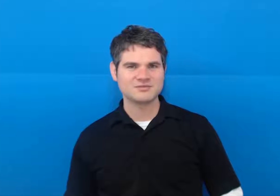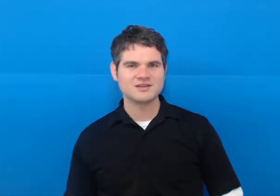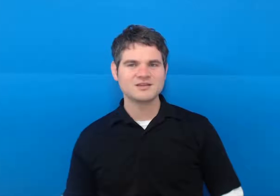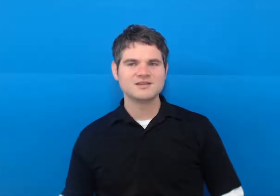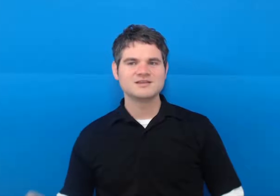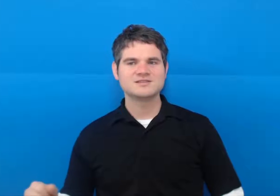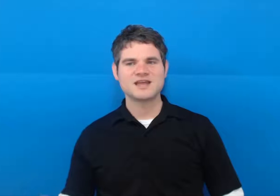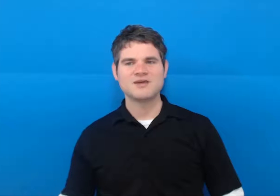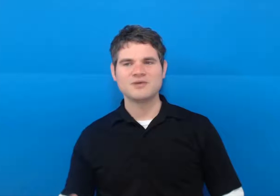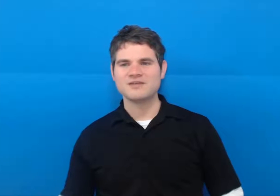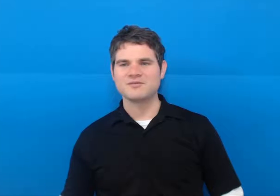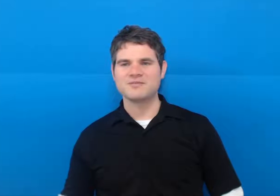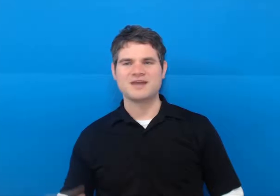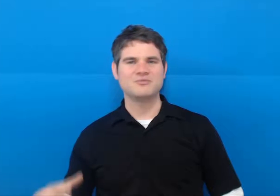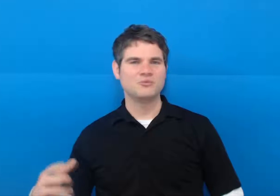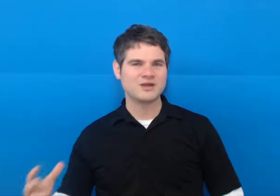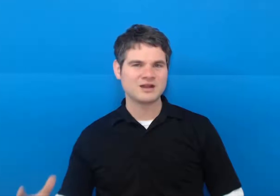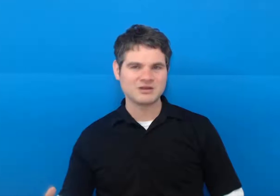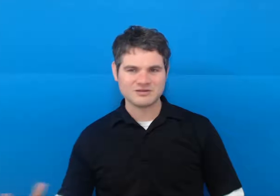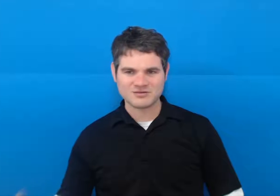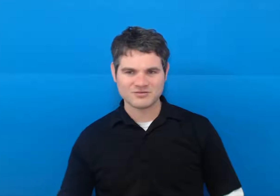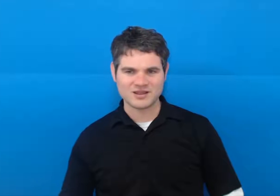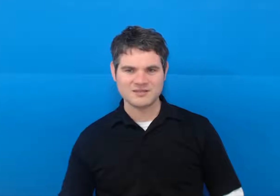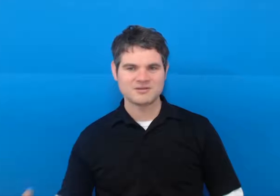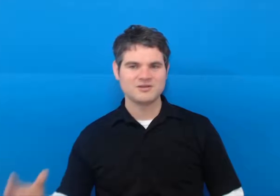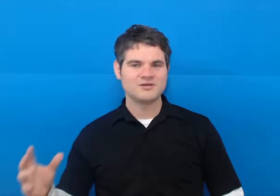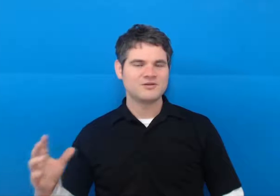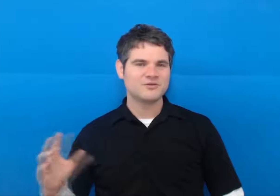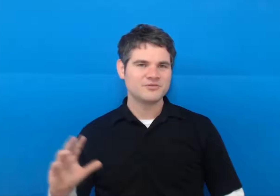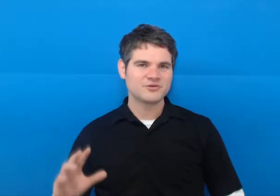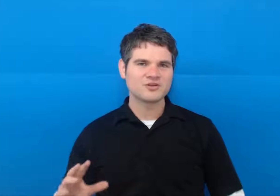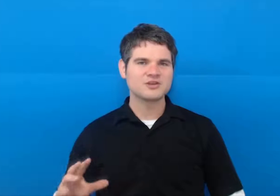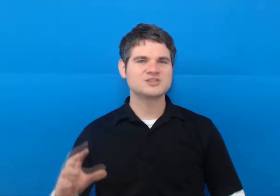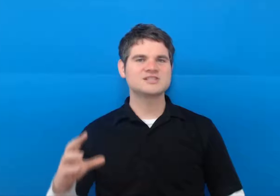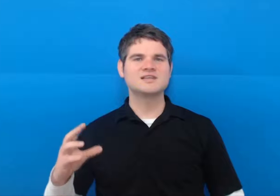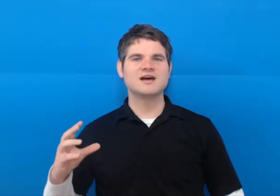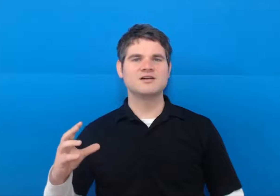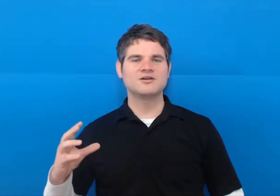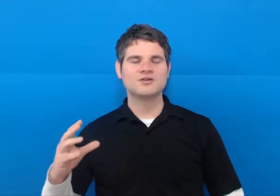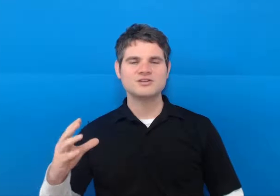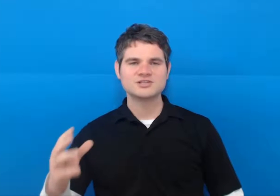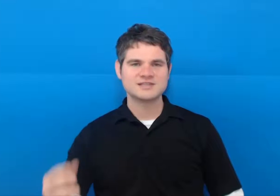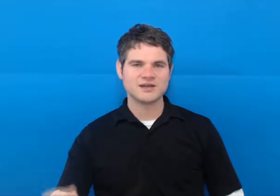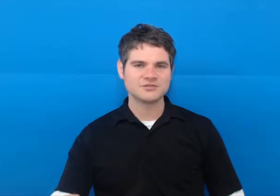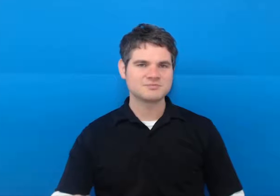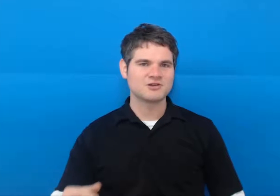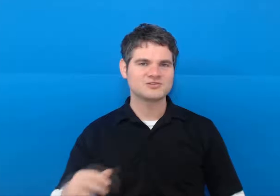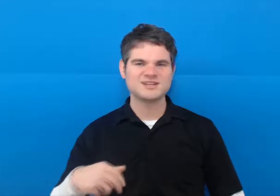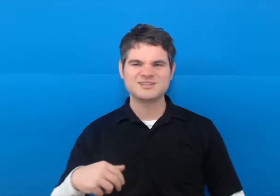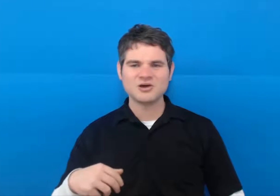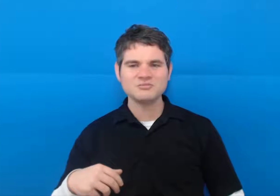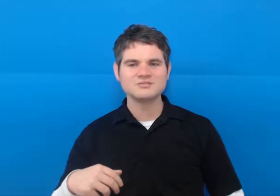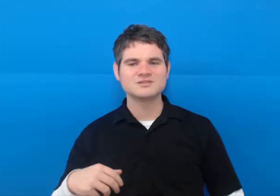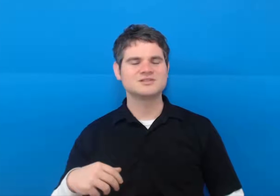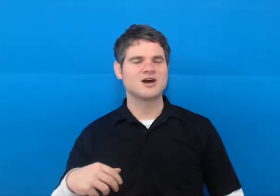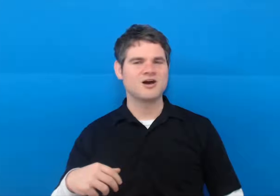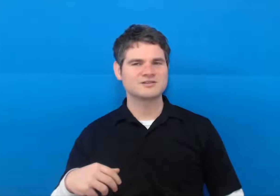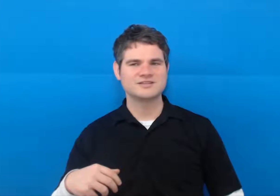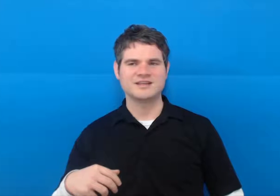stay away from that weird creep or you can just tell or you can just tell this person don't talk to